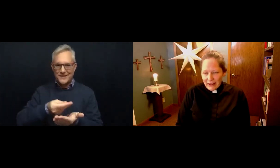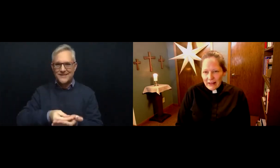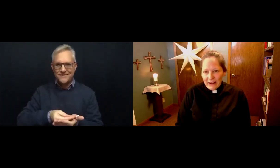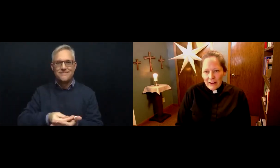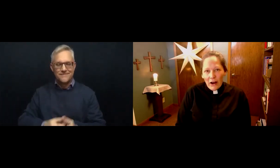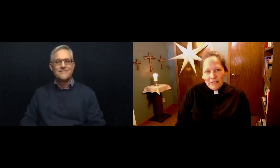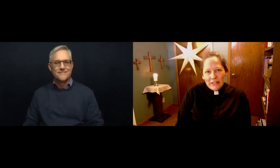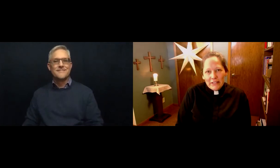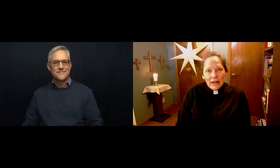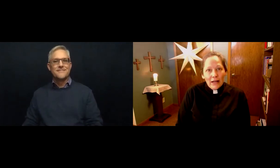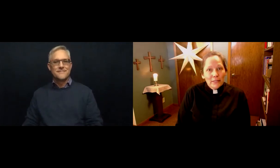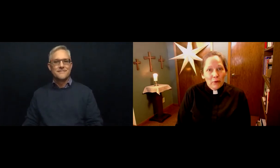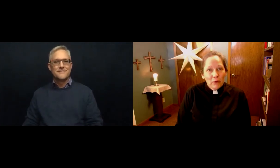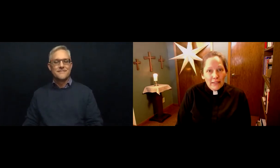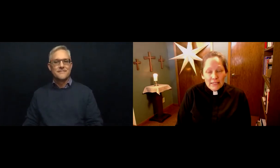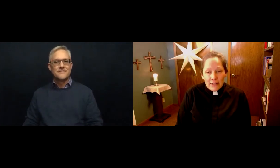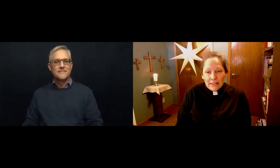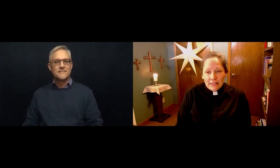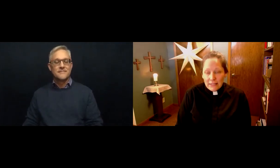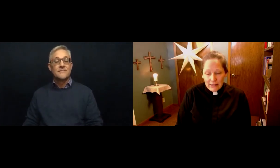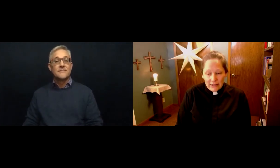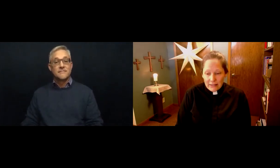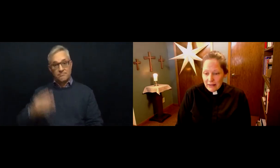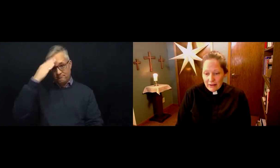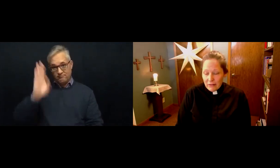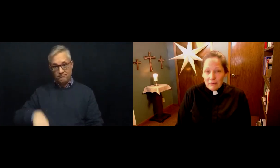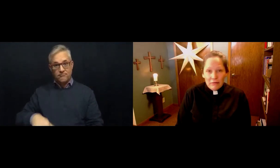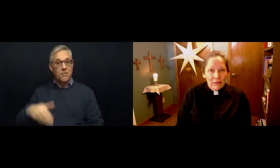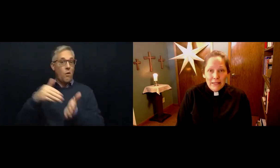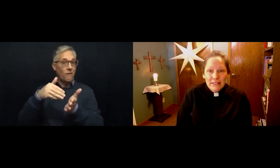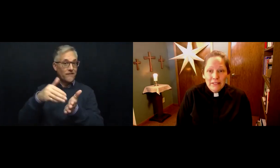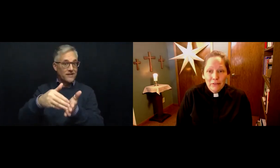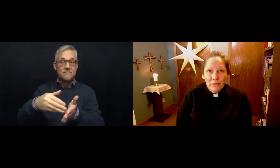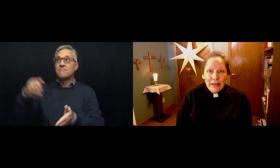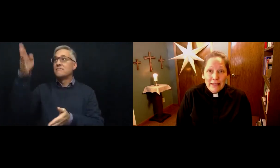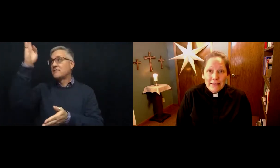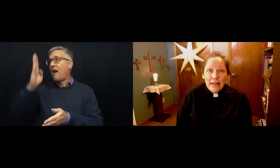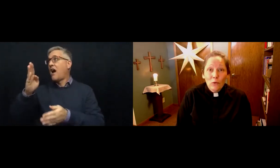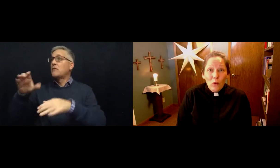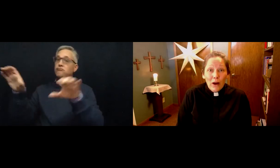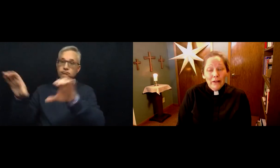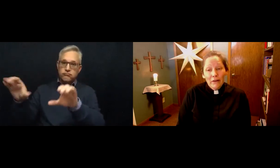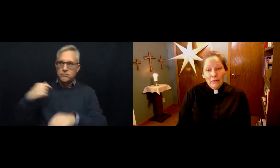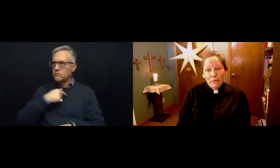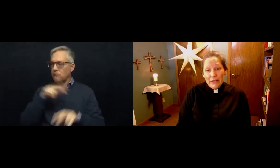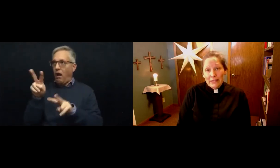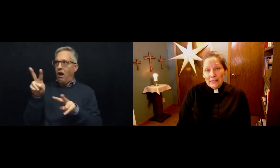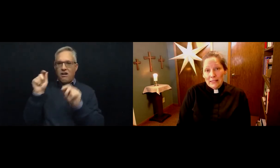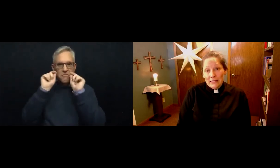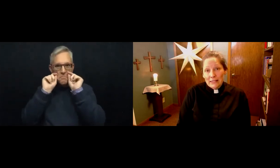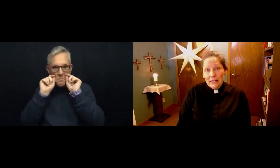Often God surprises us in lots of different ways. And one of the ways that